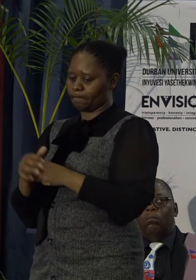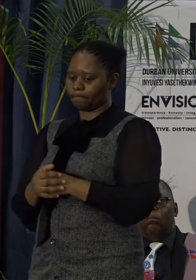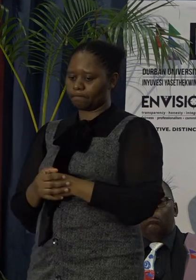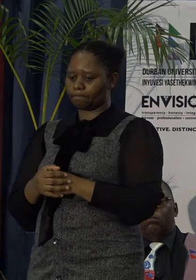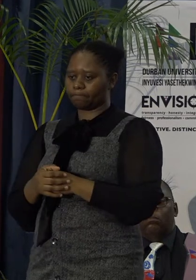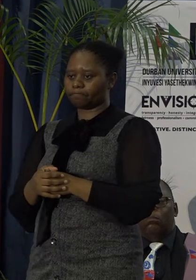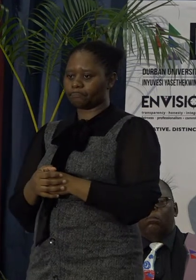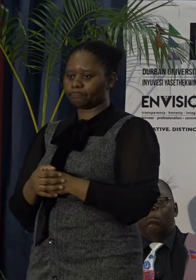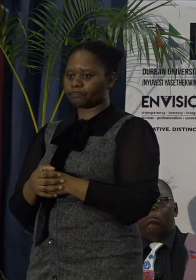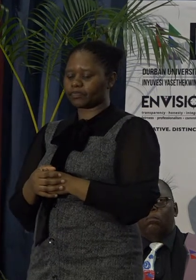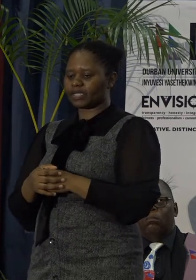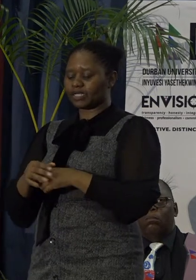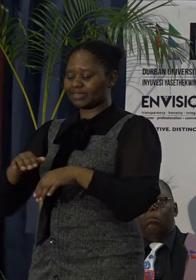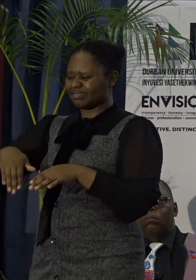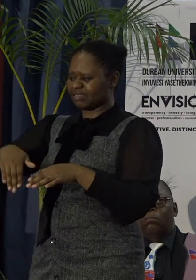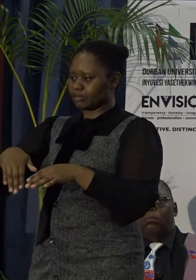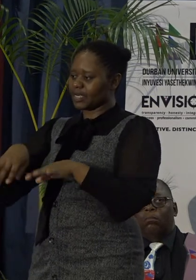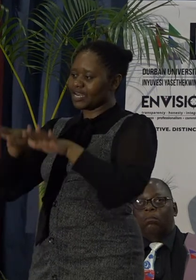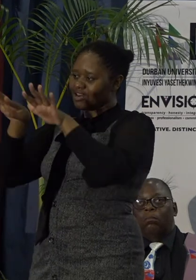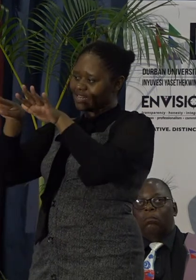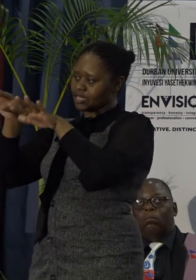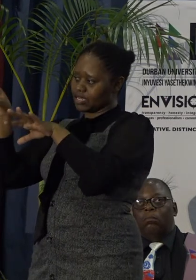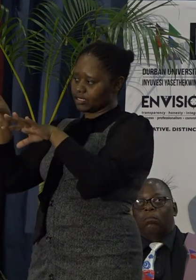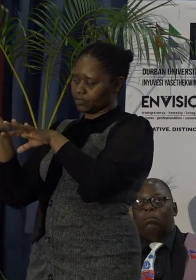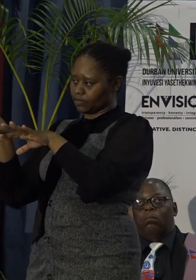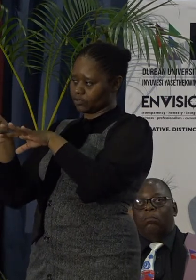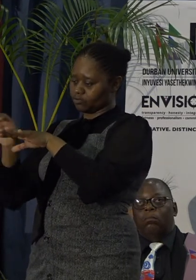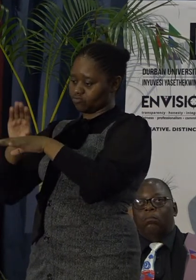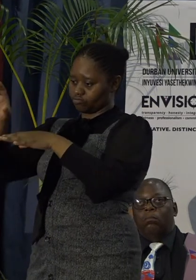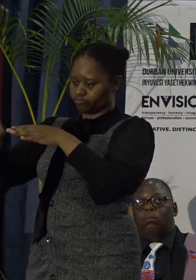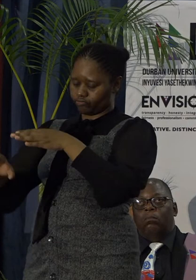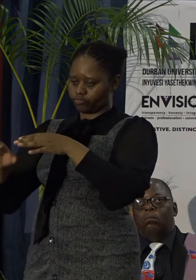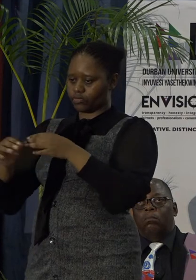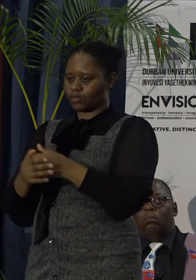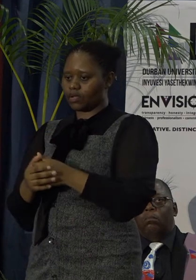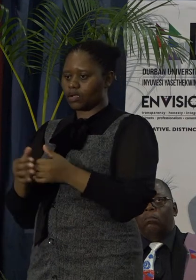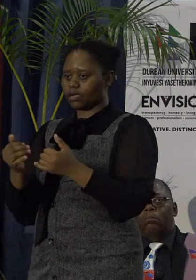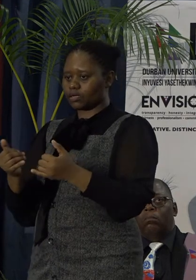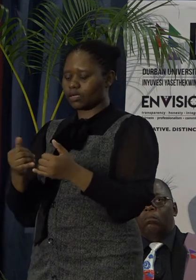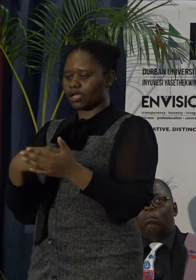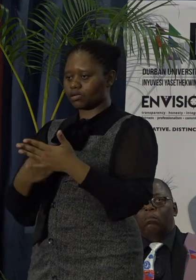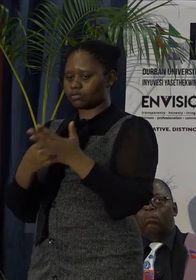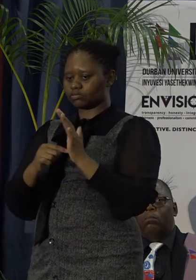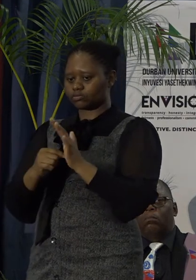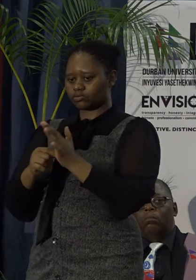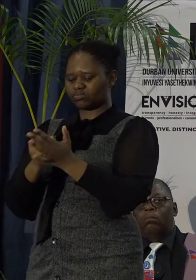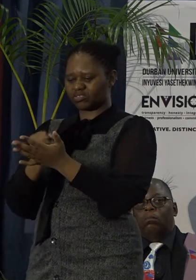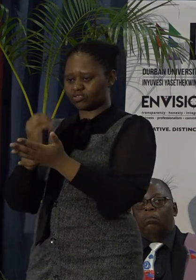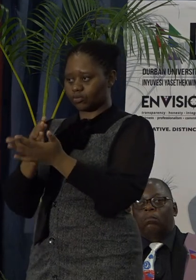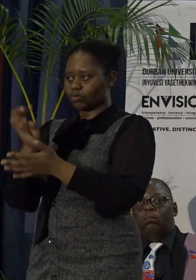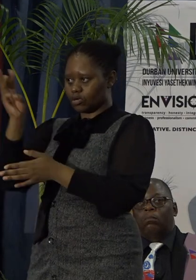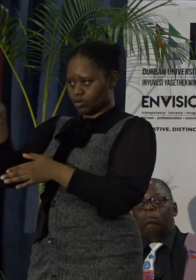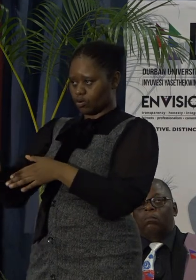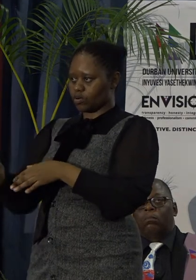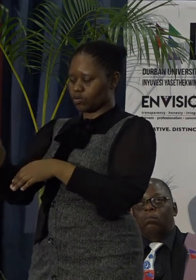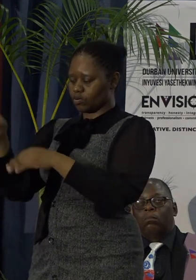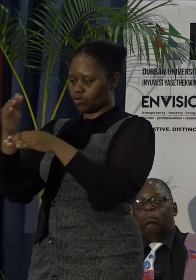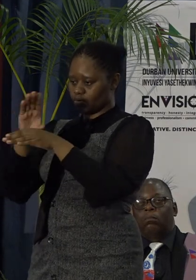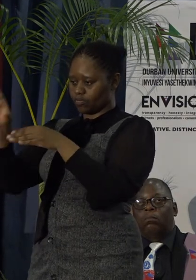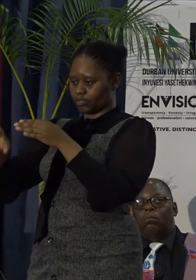They remain at about 90% completion right now. I can assure you they will be completed soon.